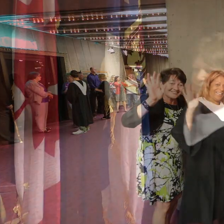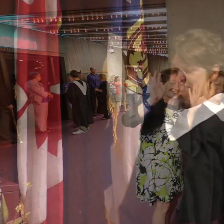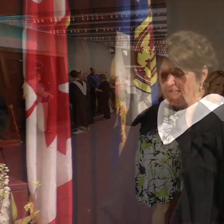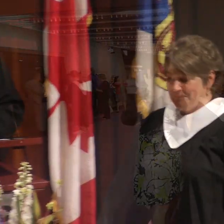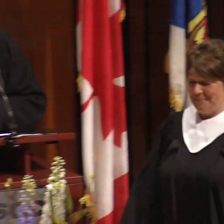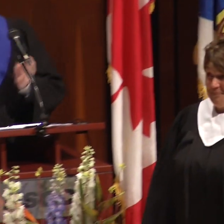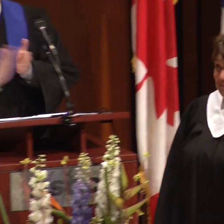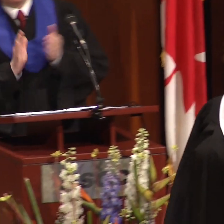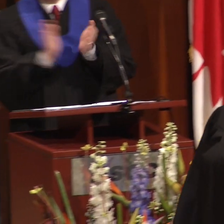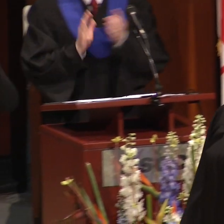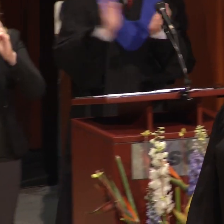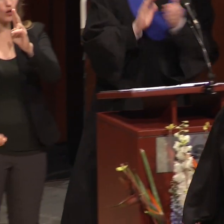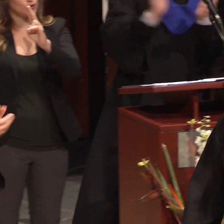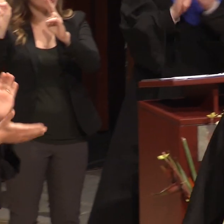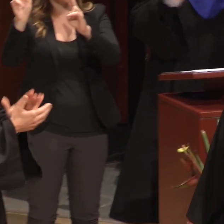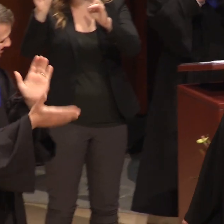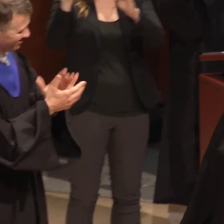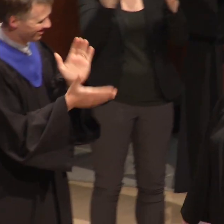With honors.